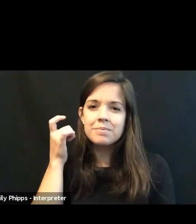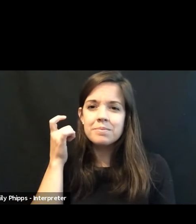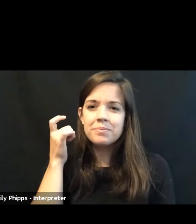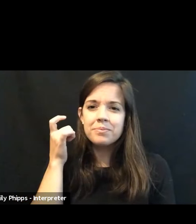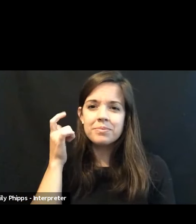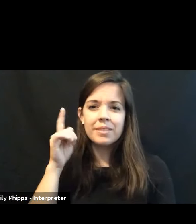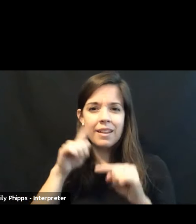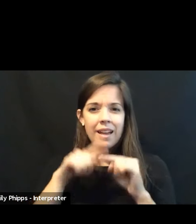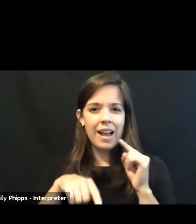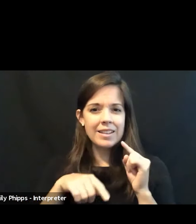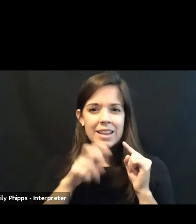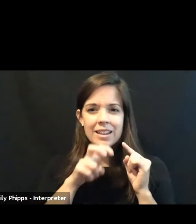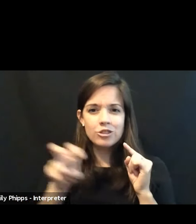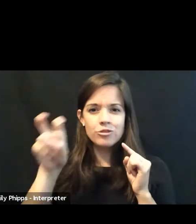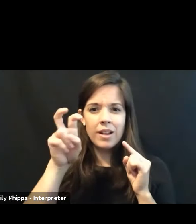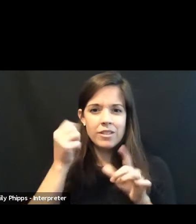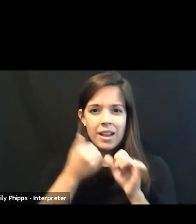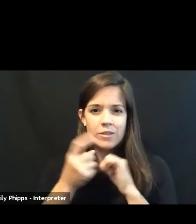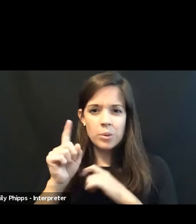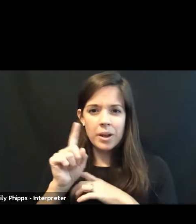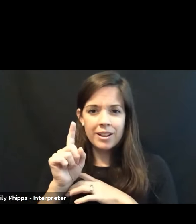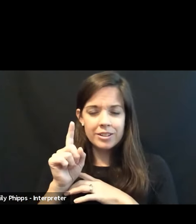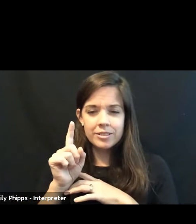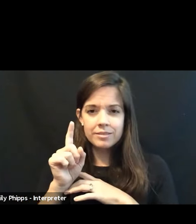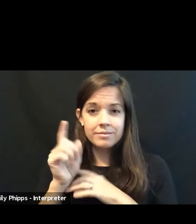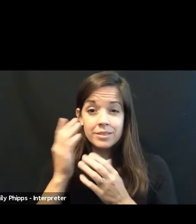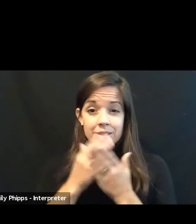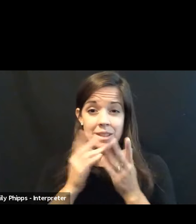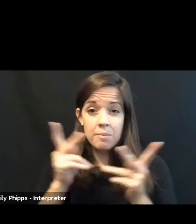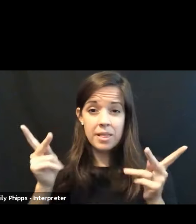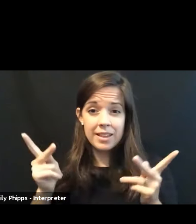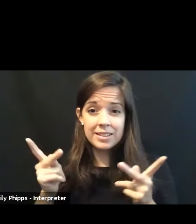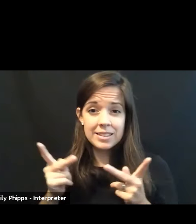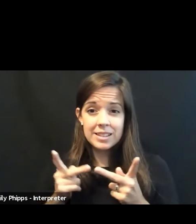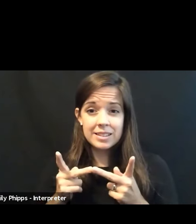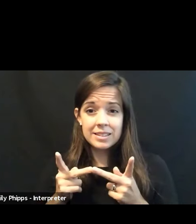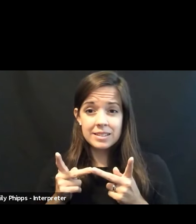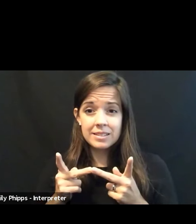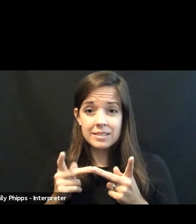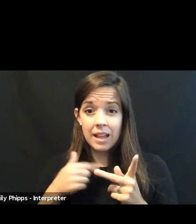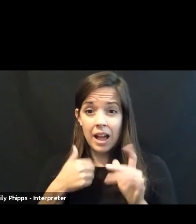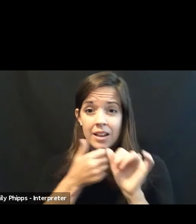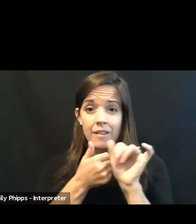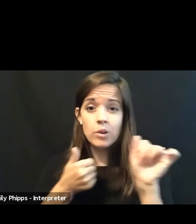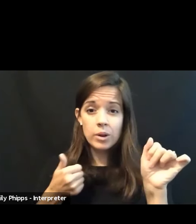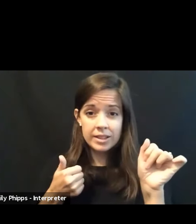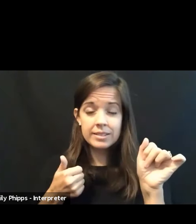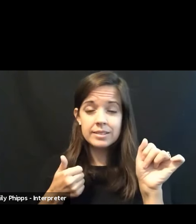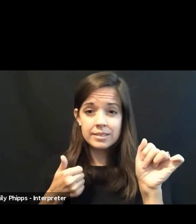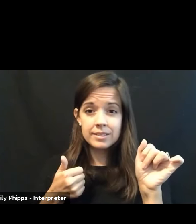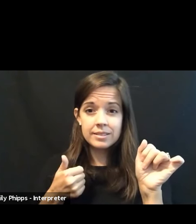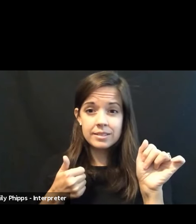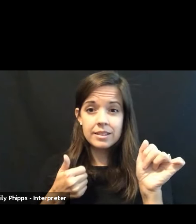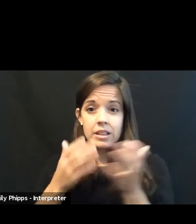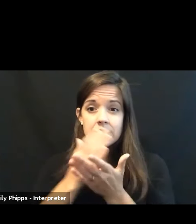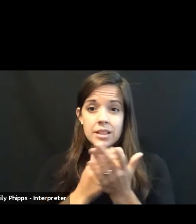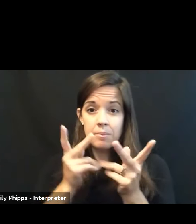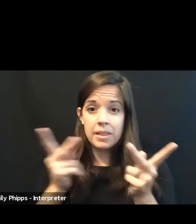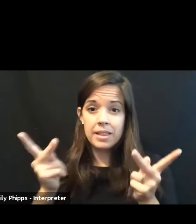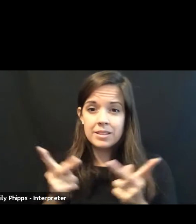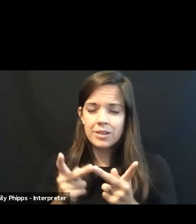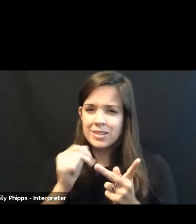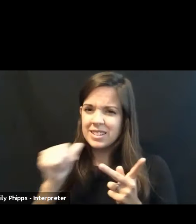go everywhere. There are places that I avoid. There are places that aren't suitable